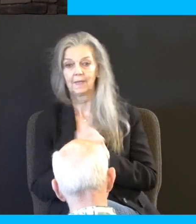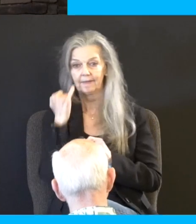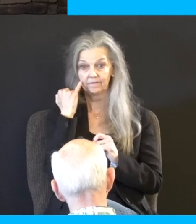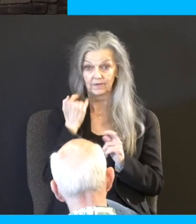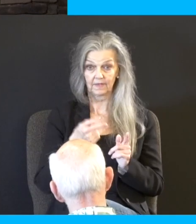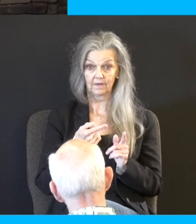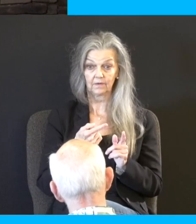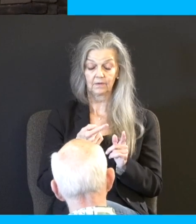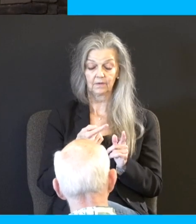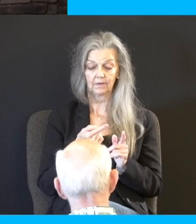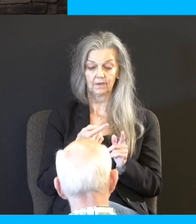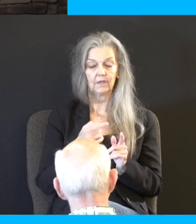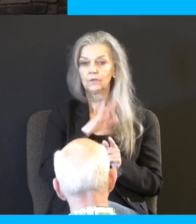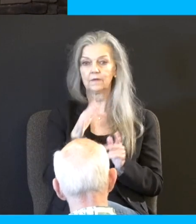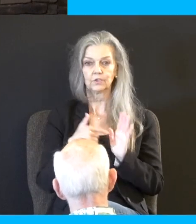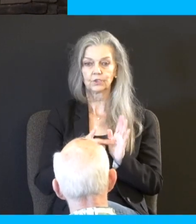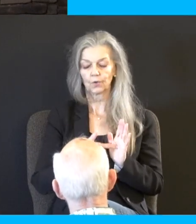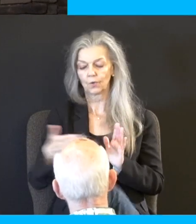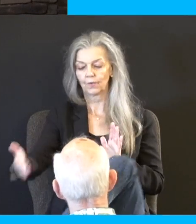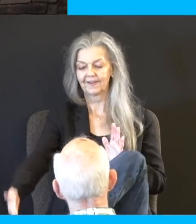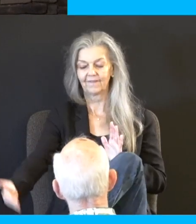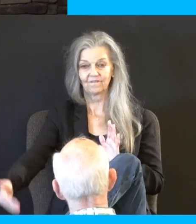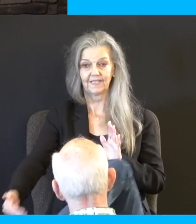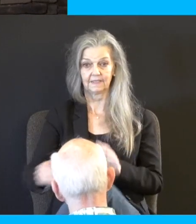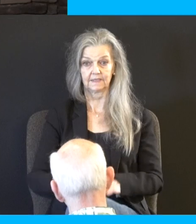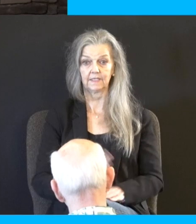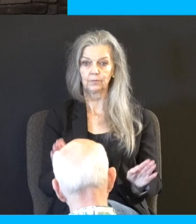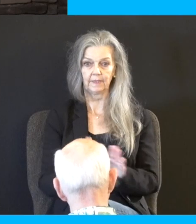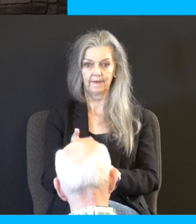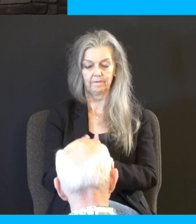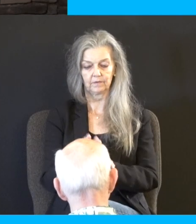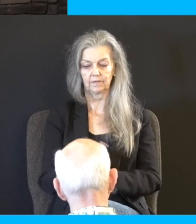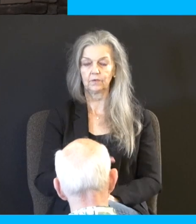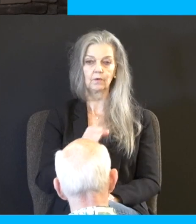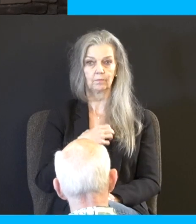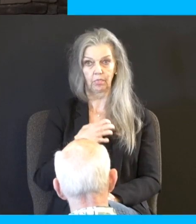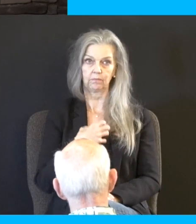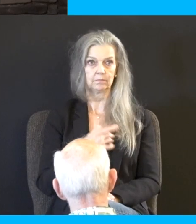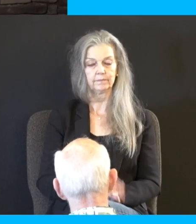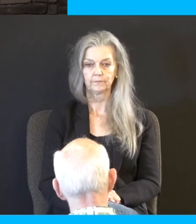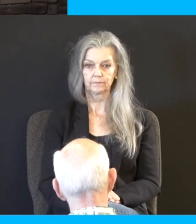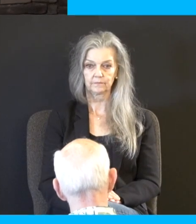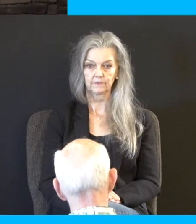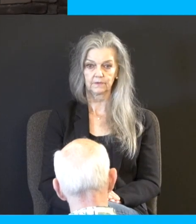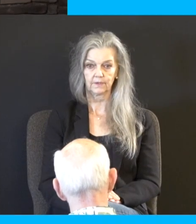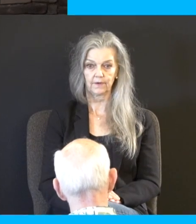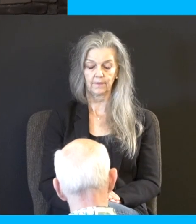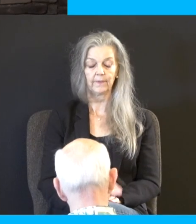know, you don't show them the bottom of your feet and you behave yourself and there's no belching and no outside, none of that. That's all, that's in the Bedouin. That's just not good. But